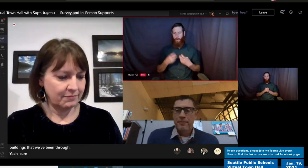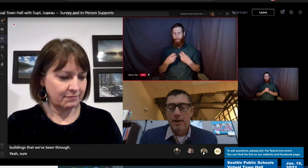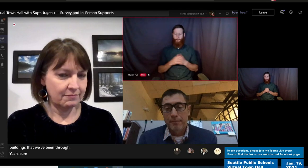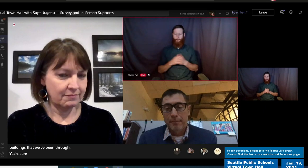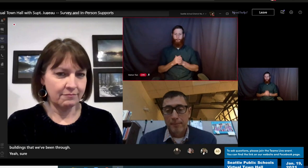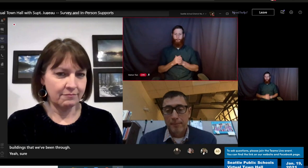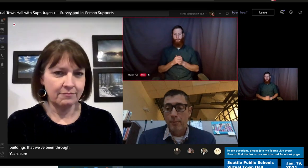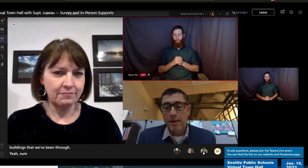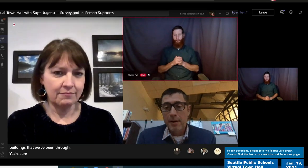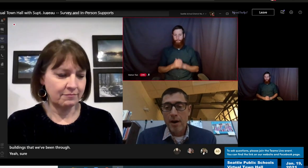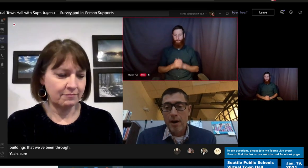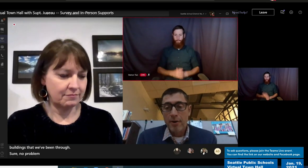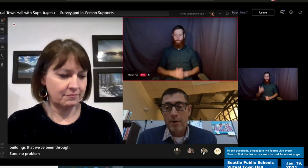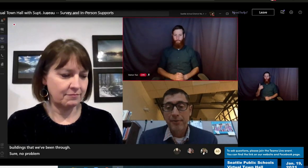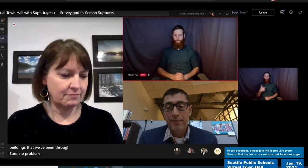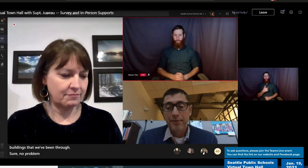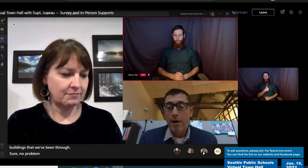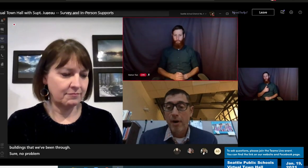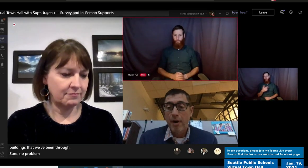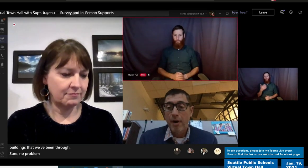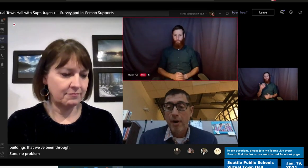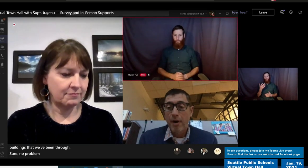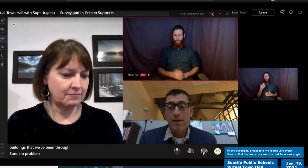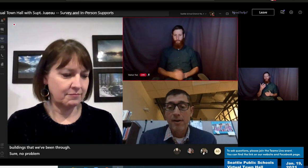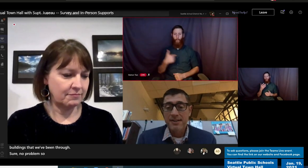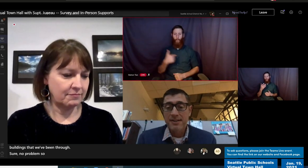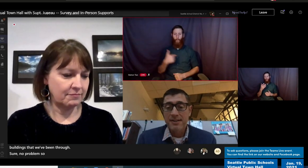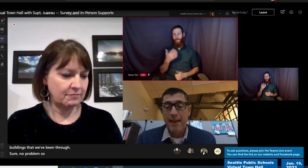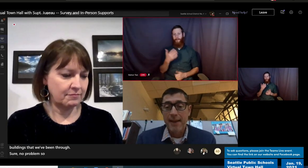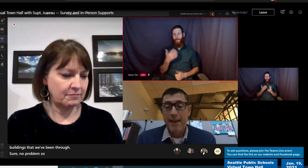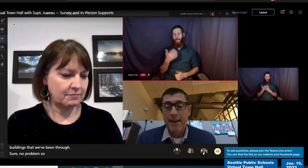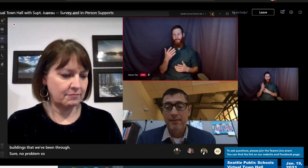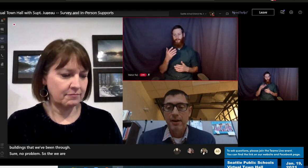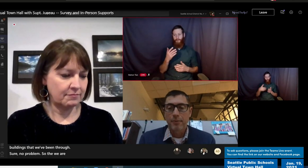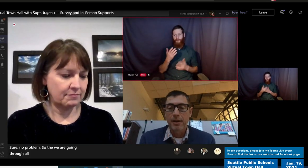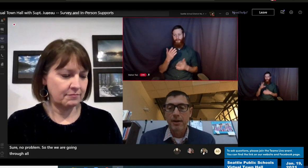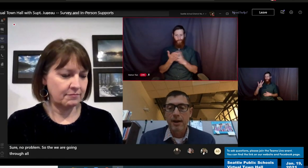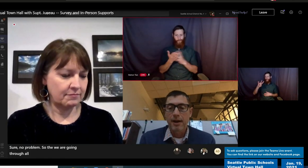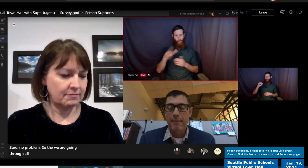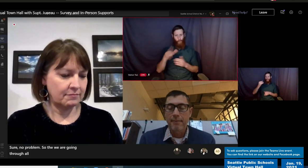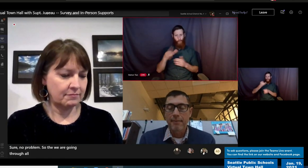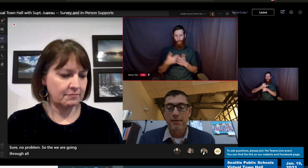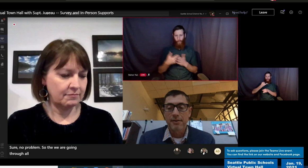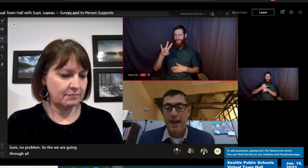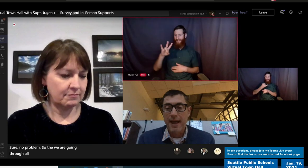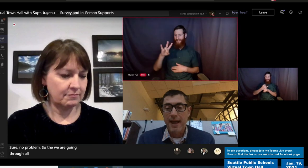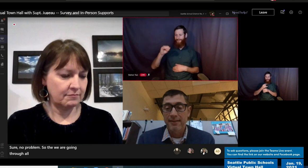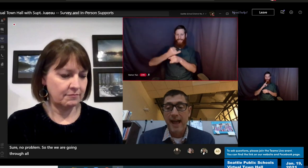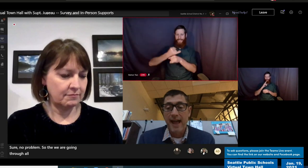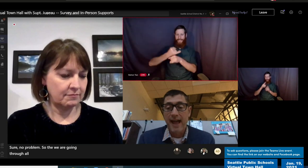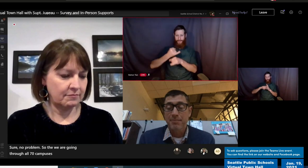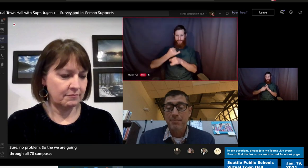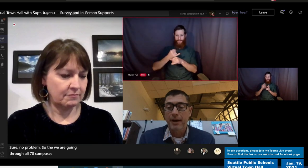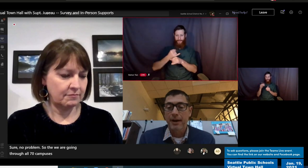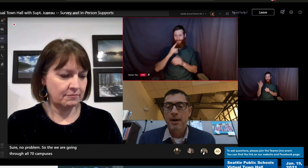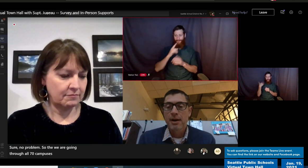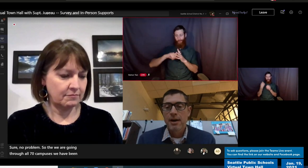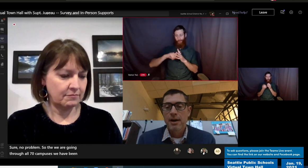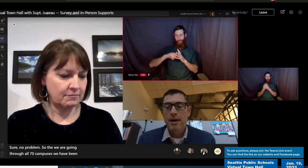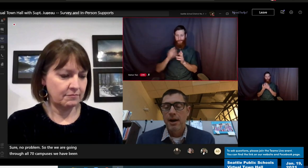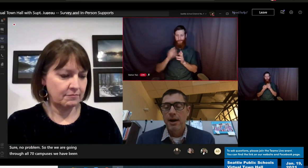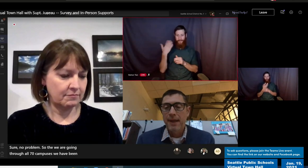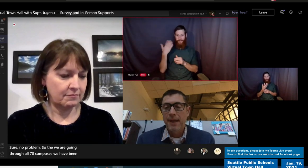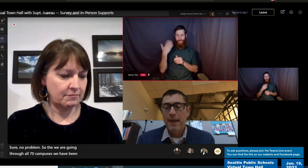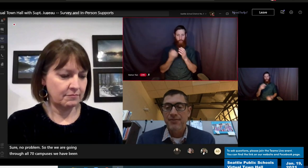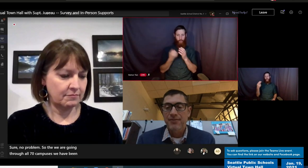we are going through all 70 campuses. We have been doing that since last spring. The